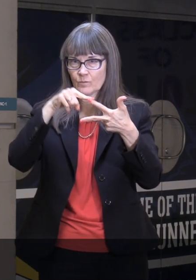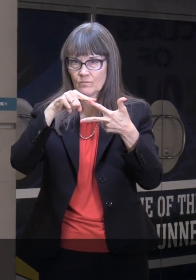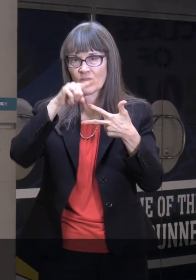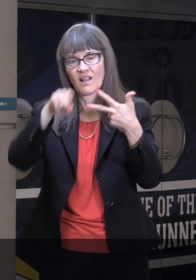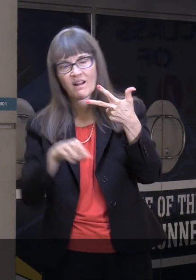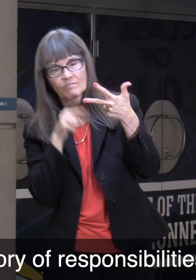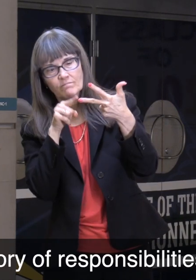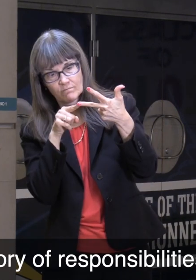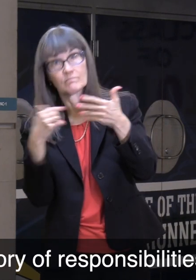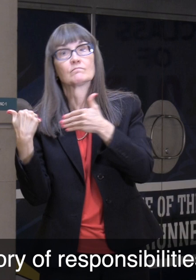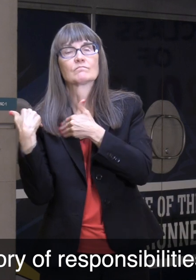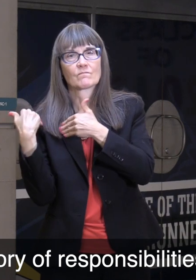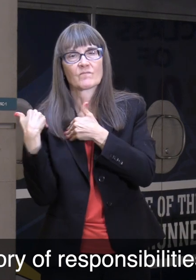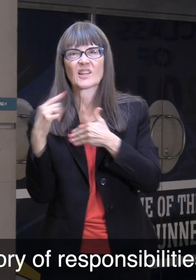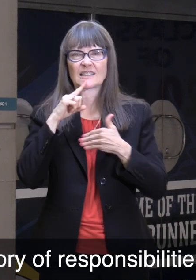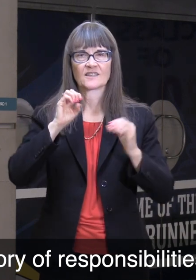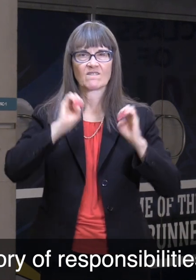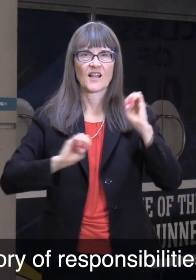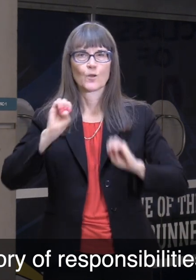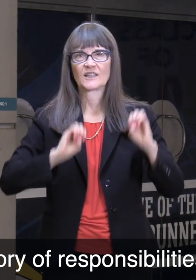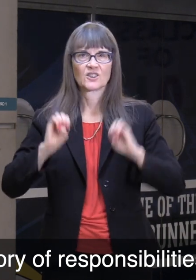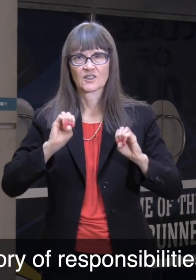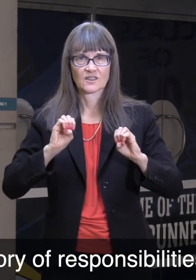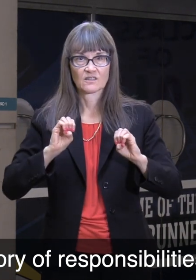And the third category of responsibilities is evaluation.